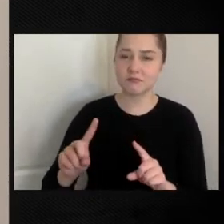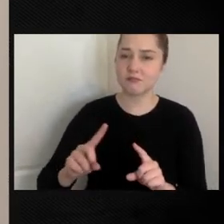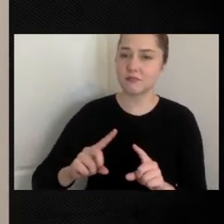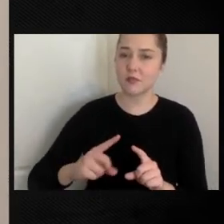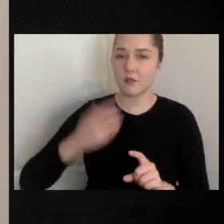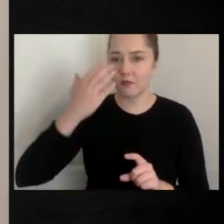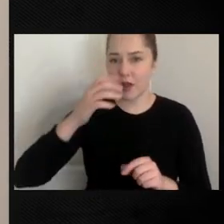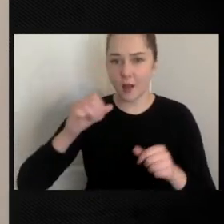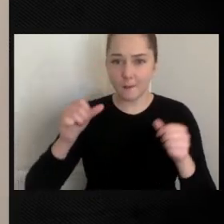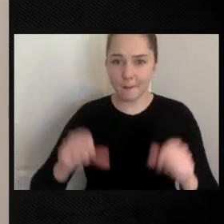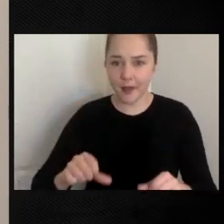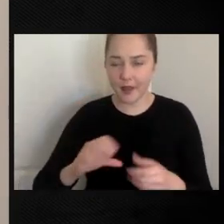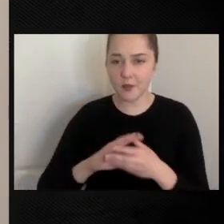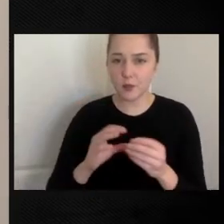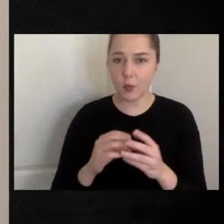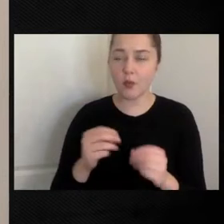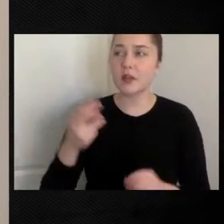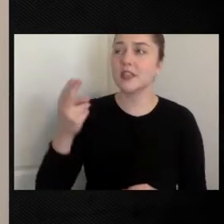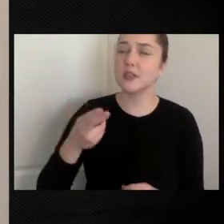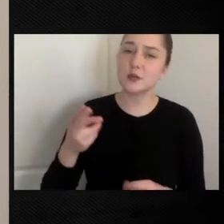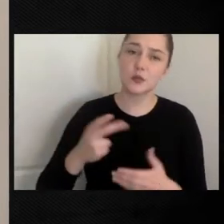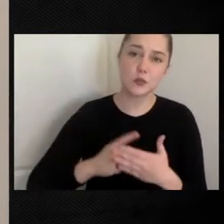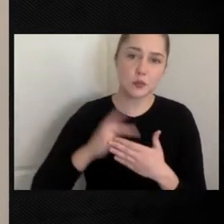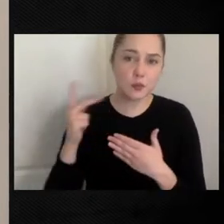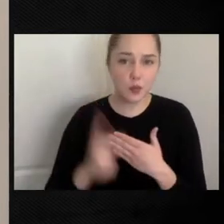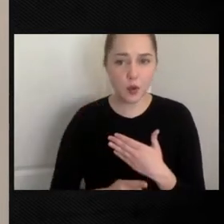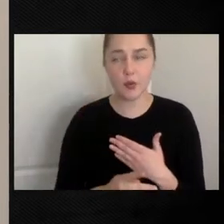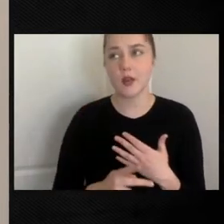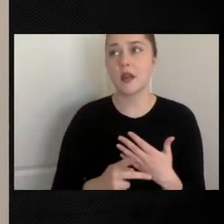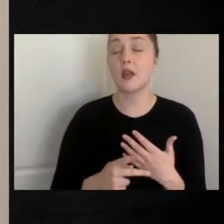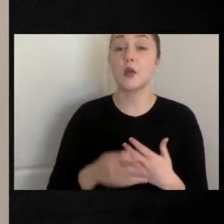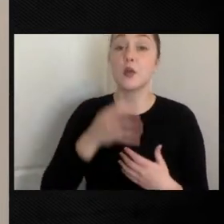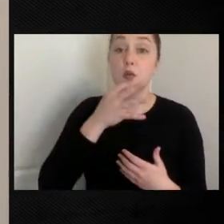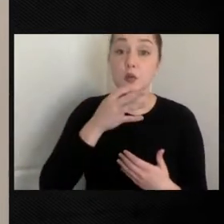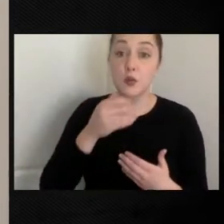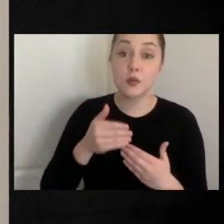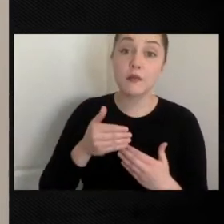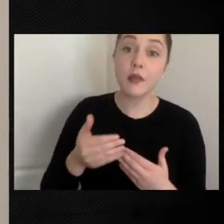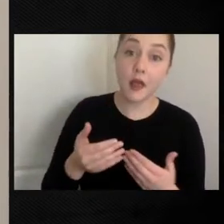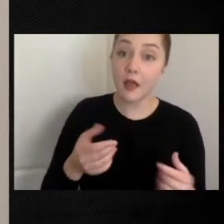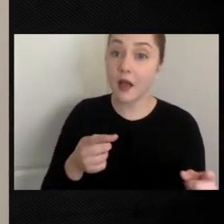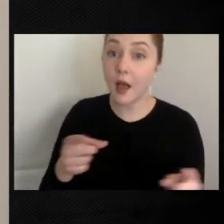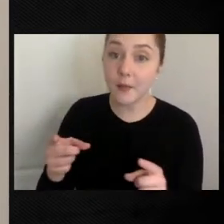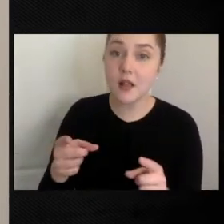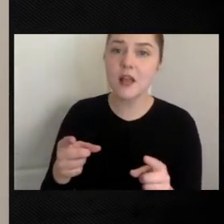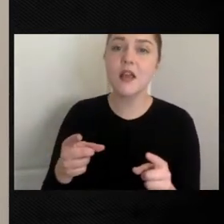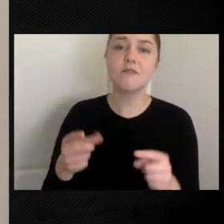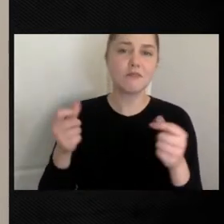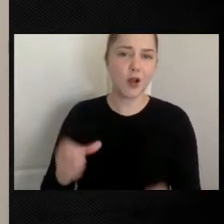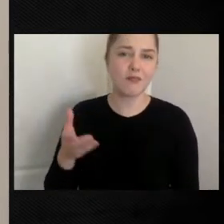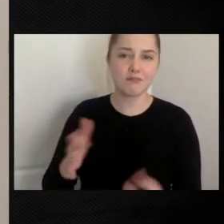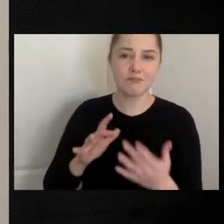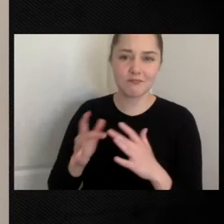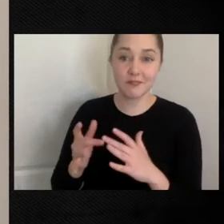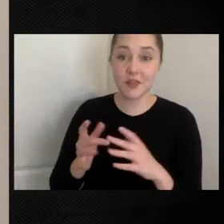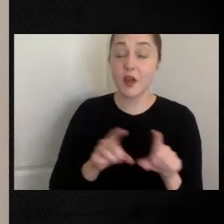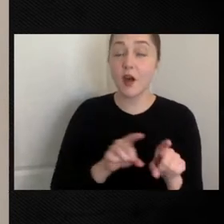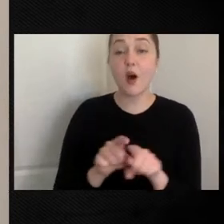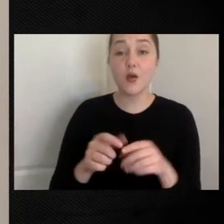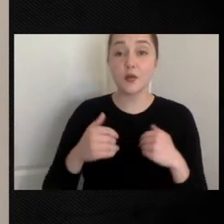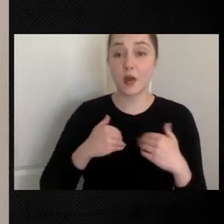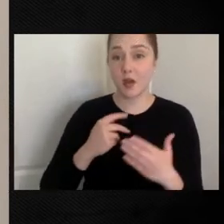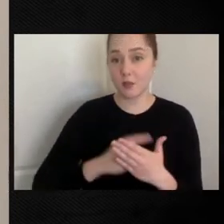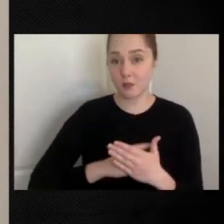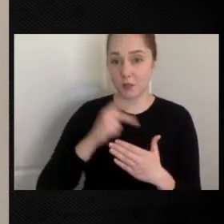historical programs, what's coming up next. We're also doing a program to